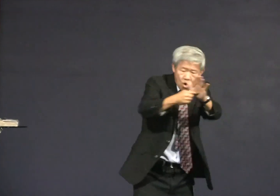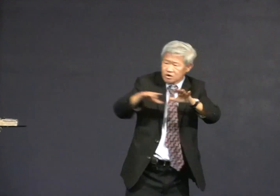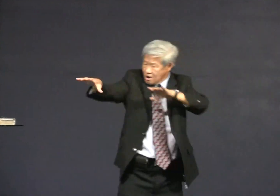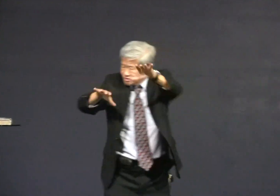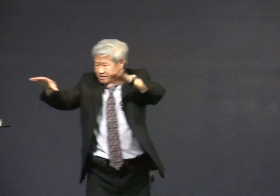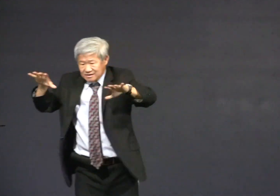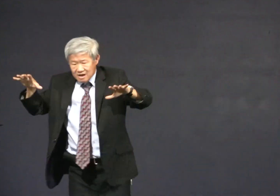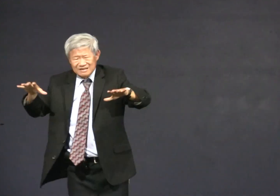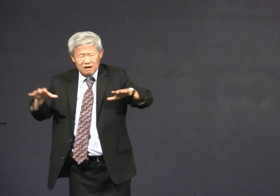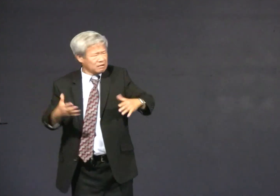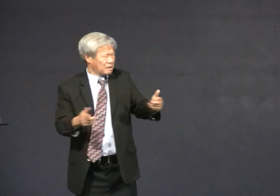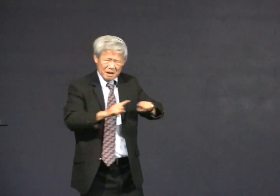respectful of them.